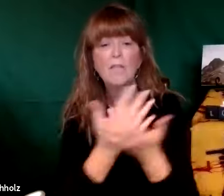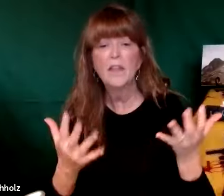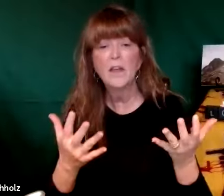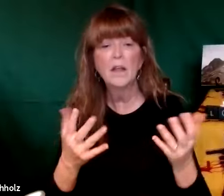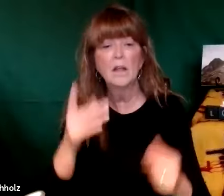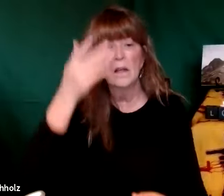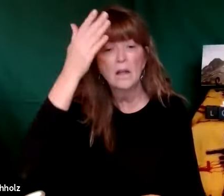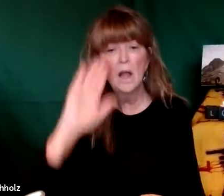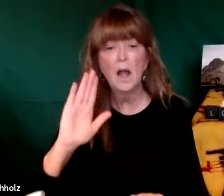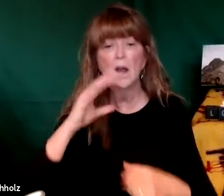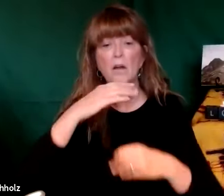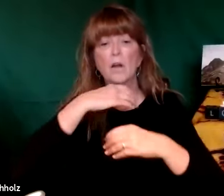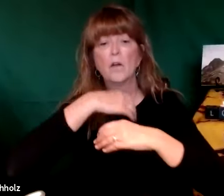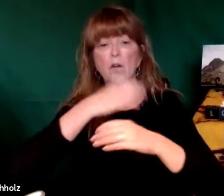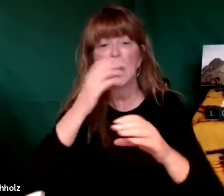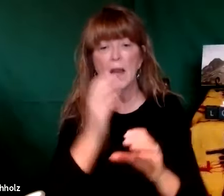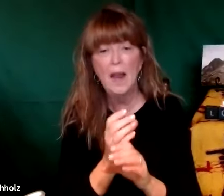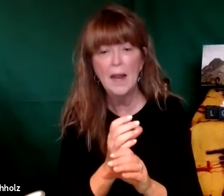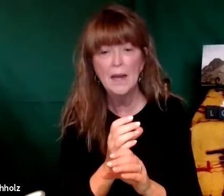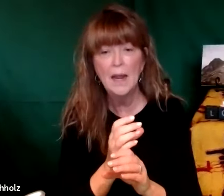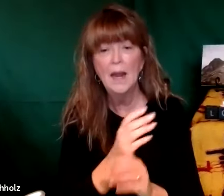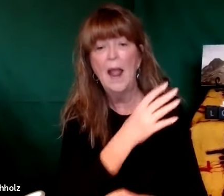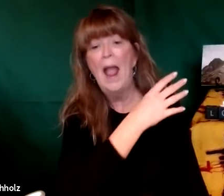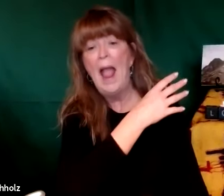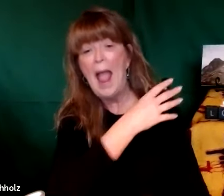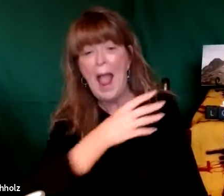God saw that everything that God had created